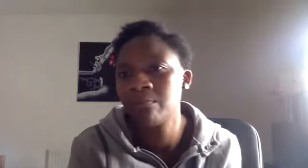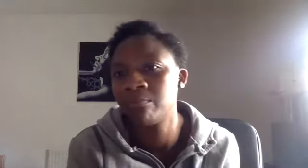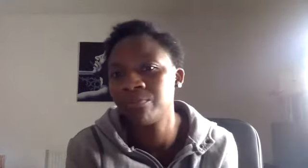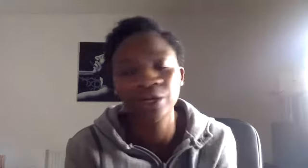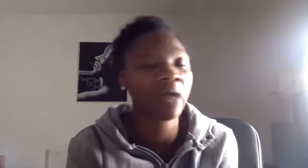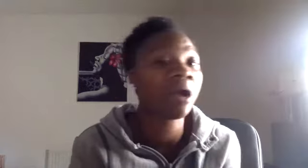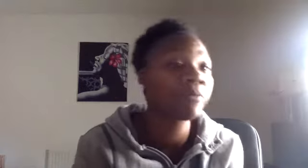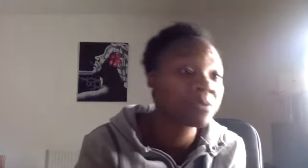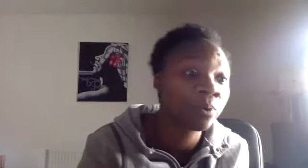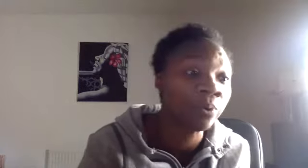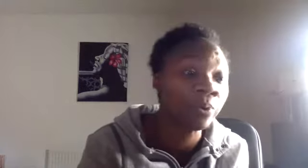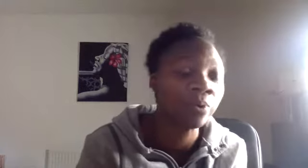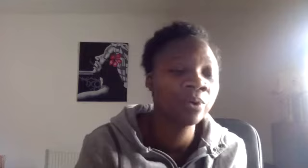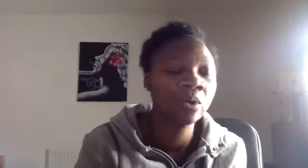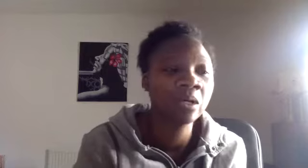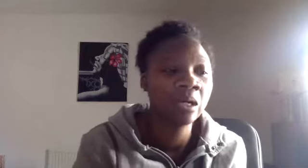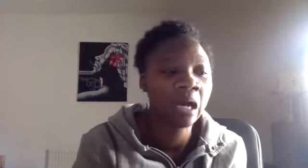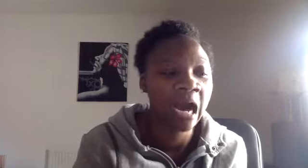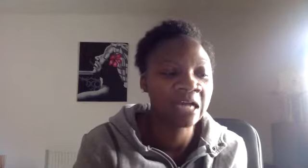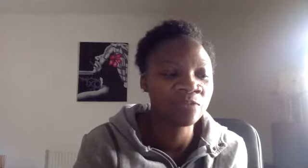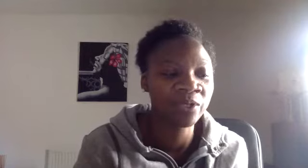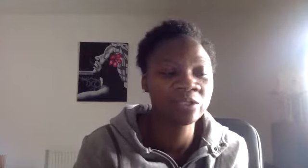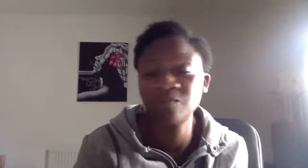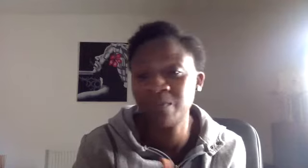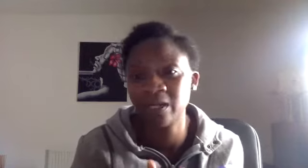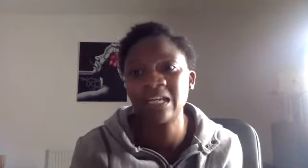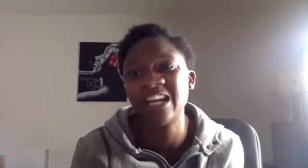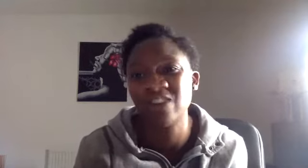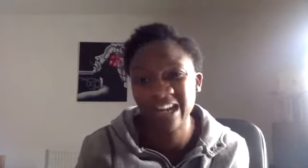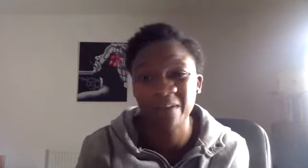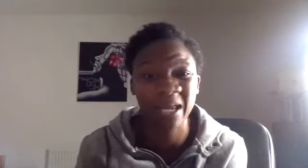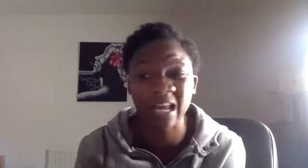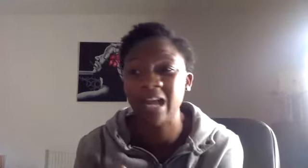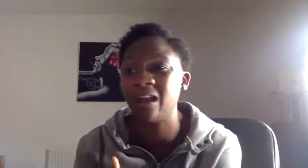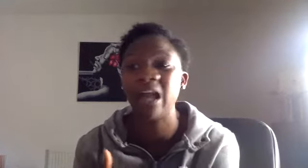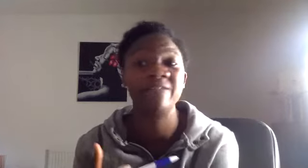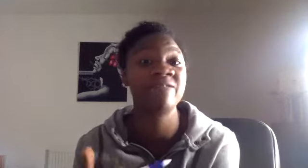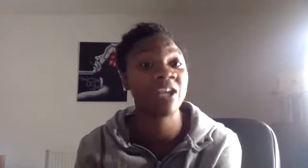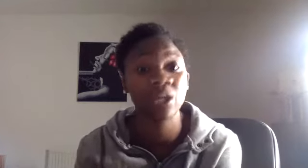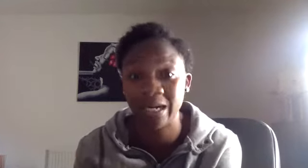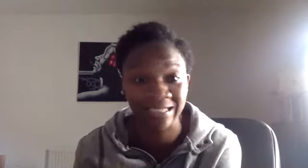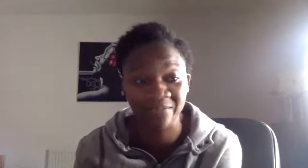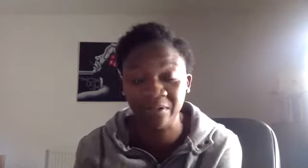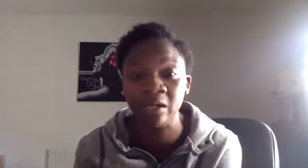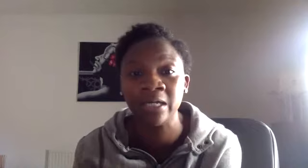you know, the health is poor. And because these people had literally like been evacuated, if you like,